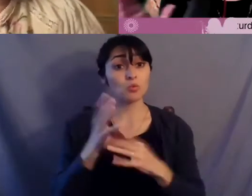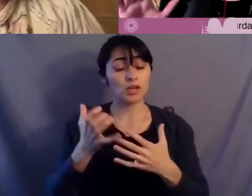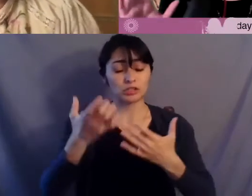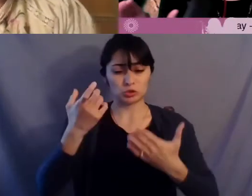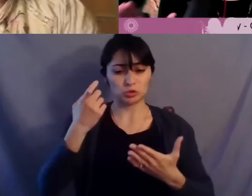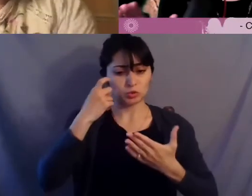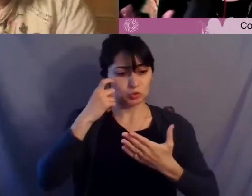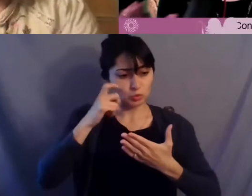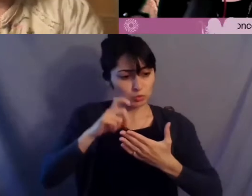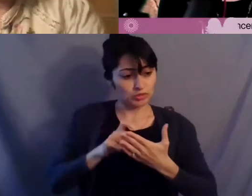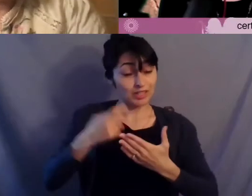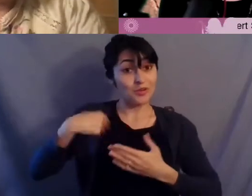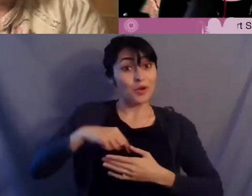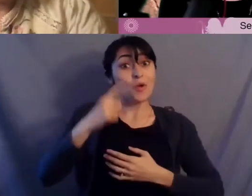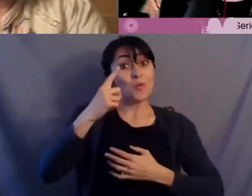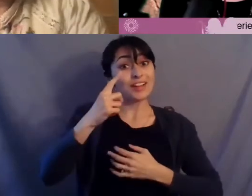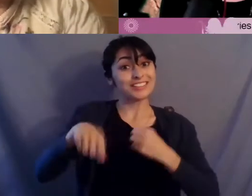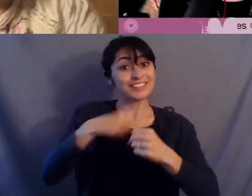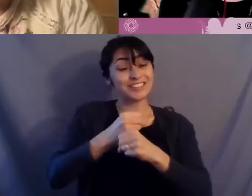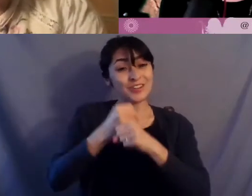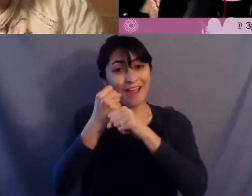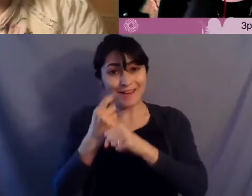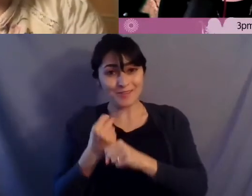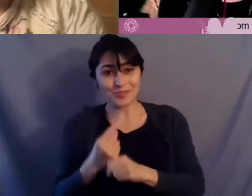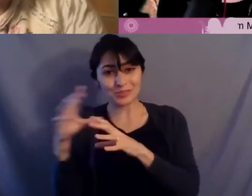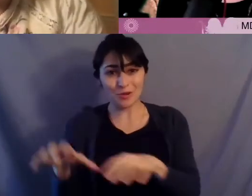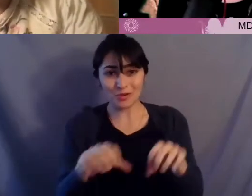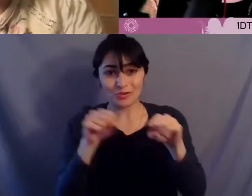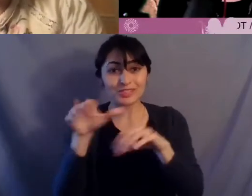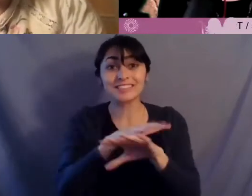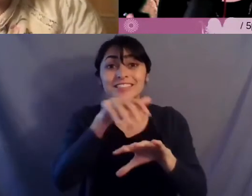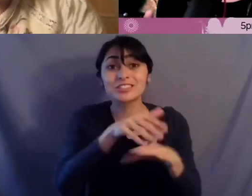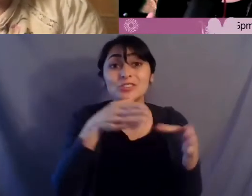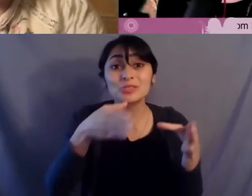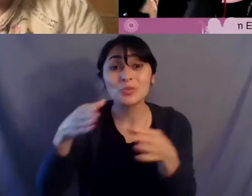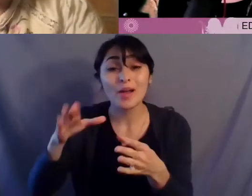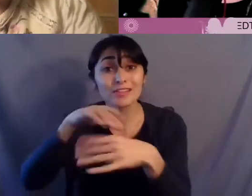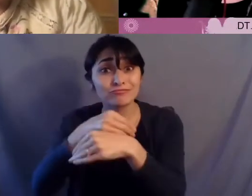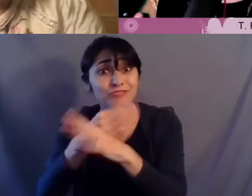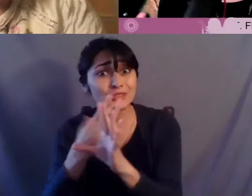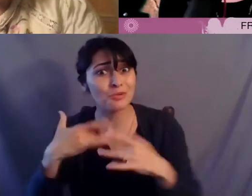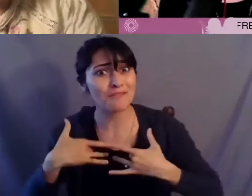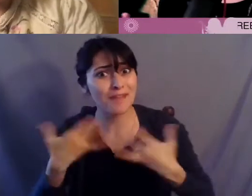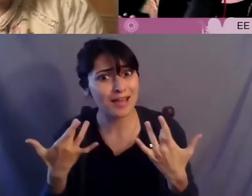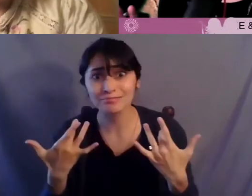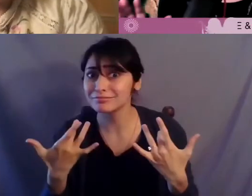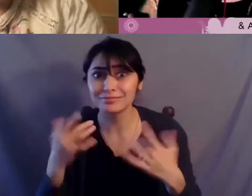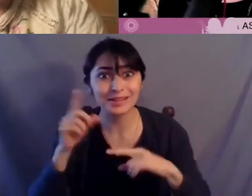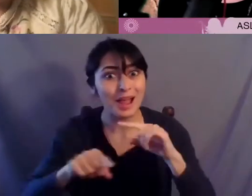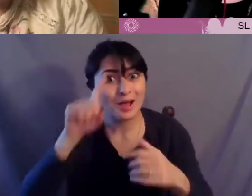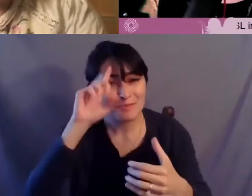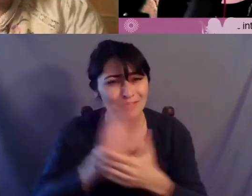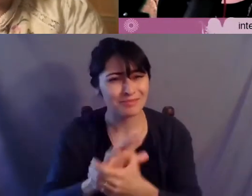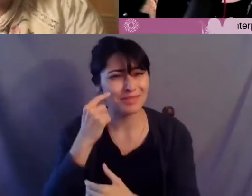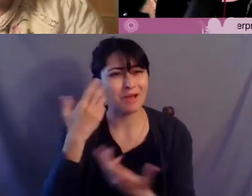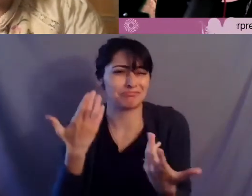the actual one year anniversary of hosting indigenous ways virtual events we can't even believe it we we thought we were going to do this for a month